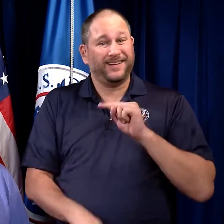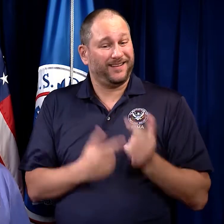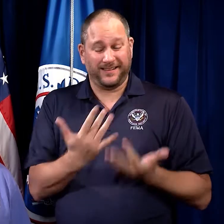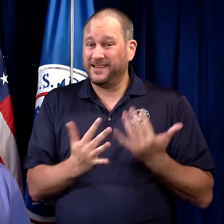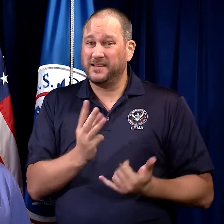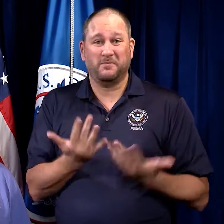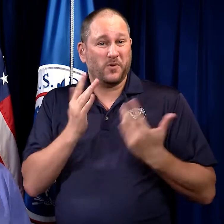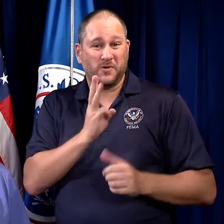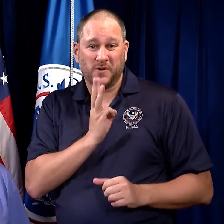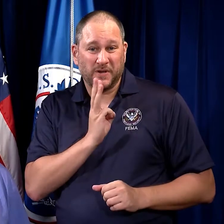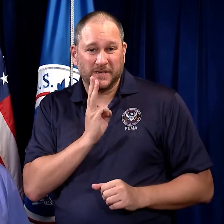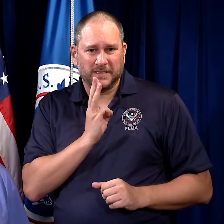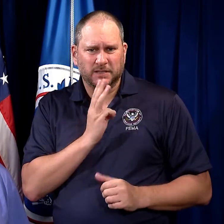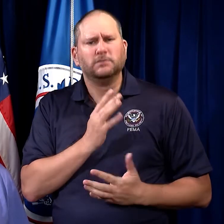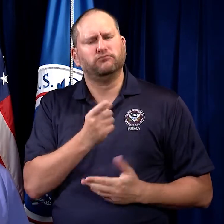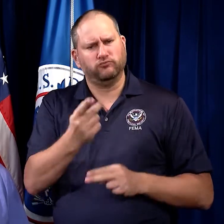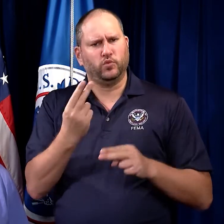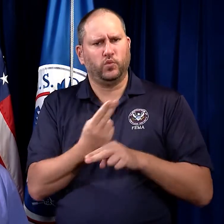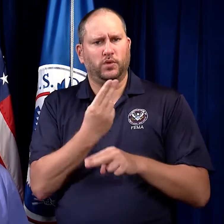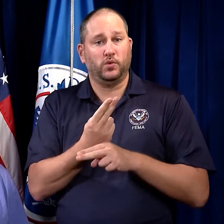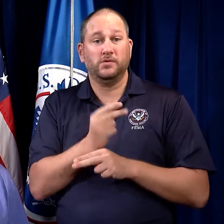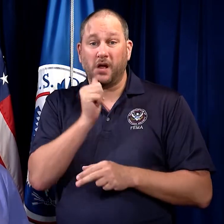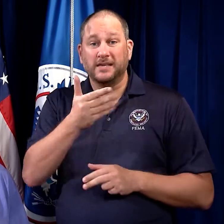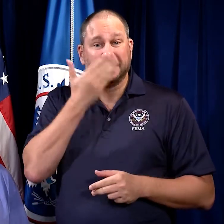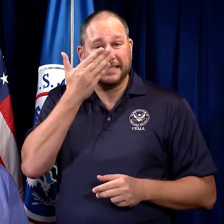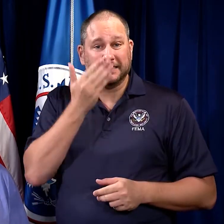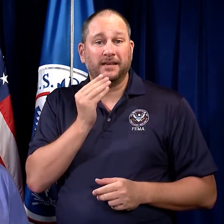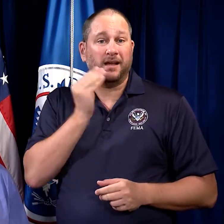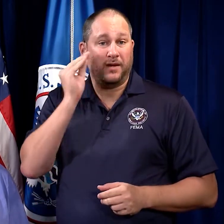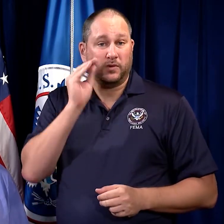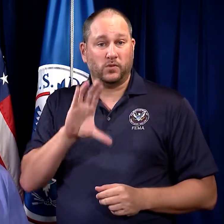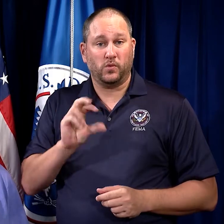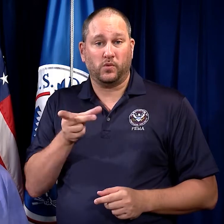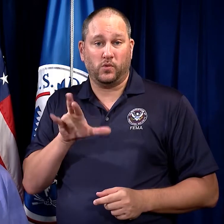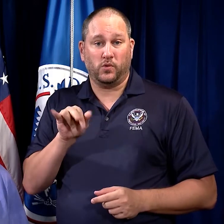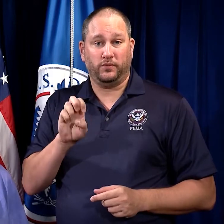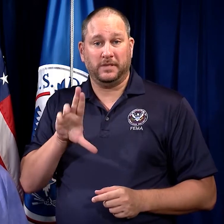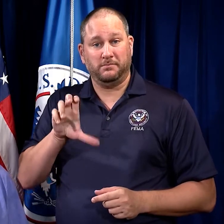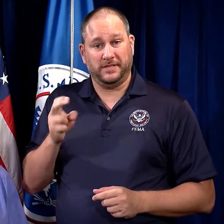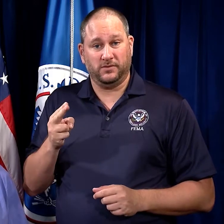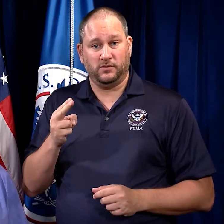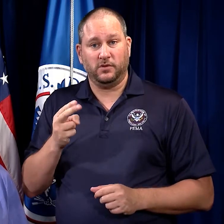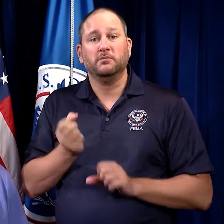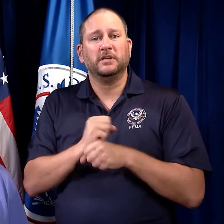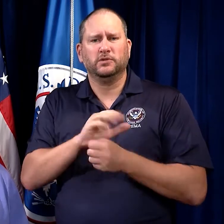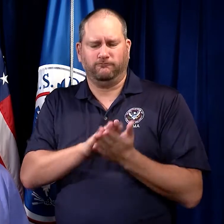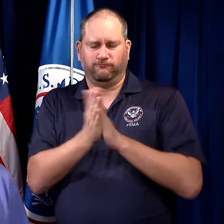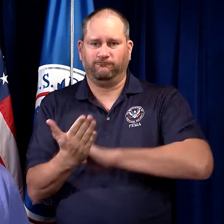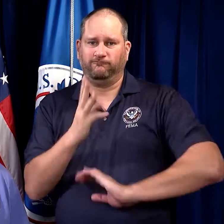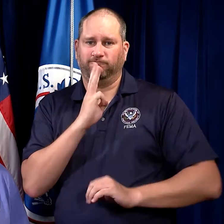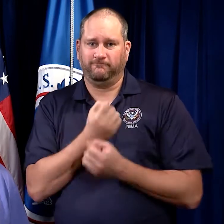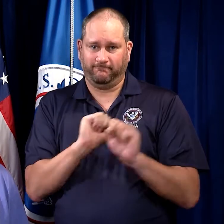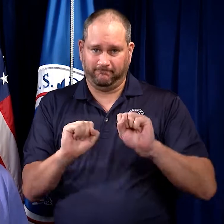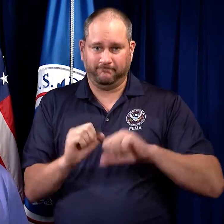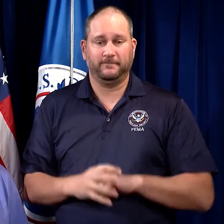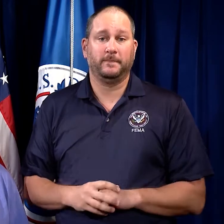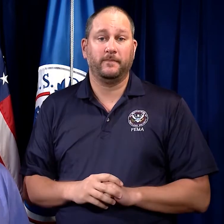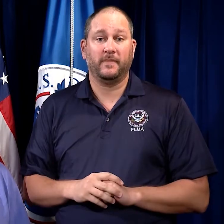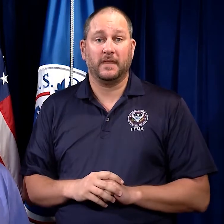water is not possible, you can use unscented household chlorine bleach to make your water safe. The